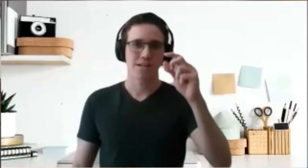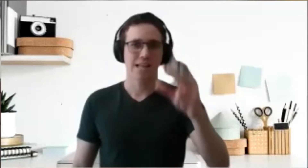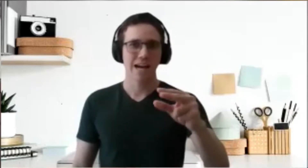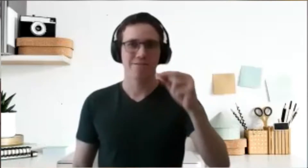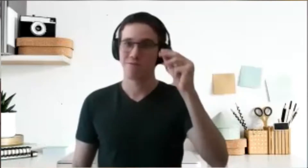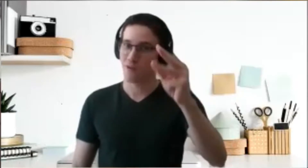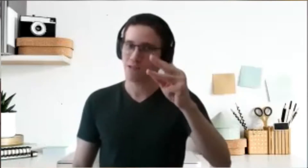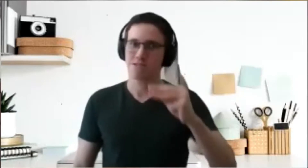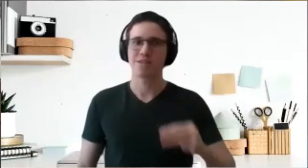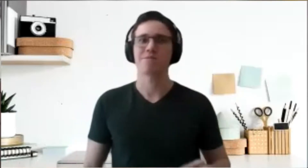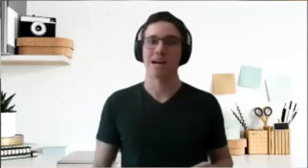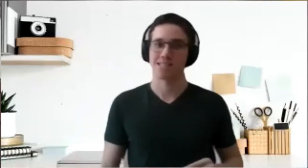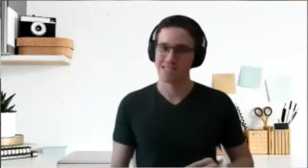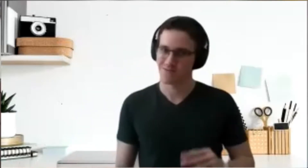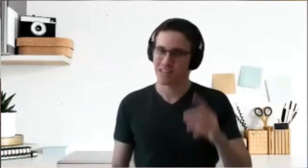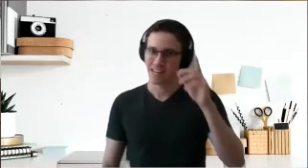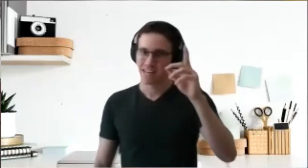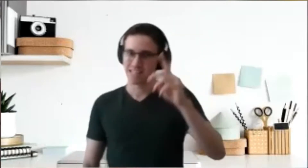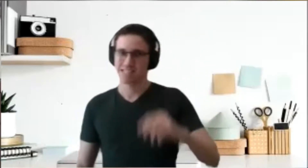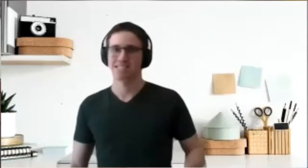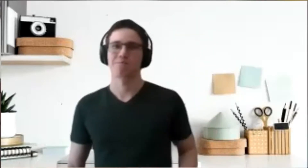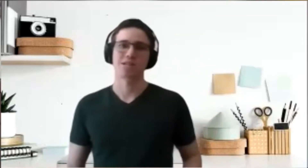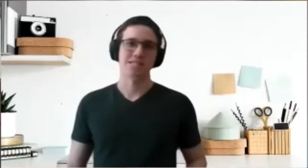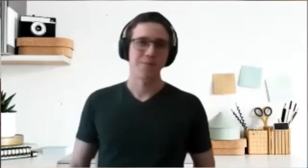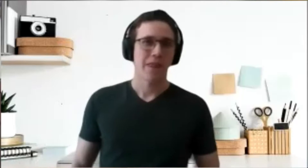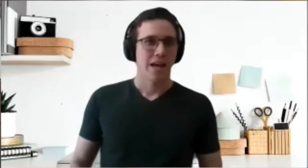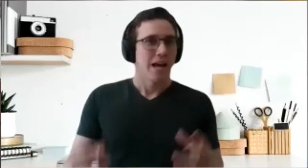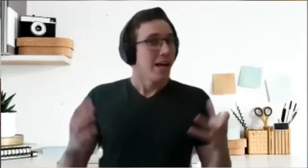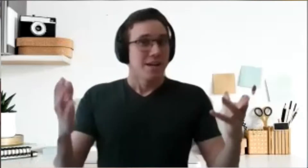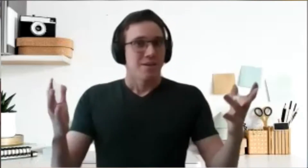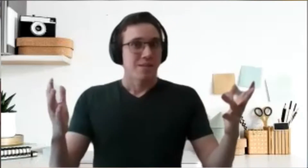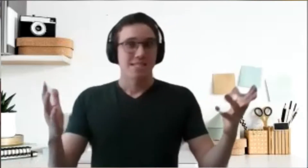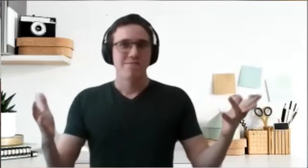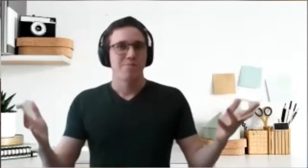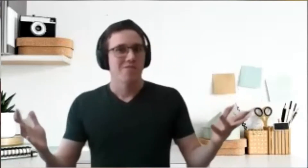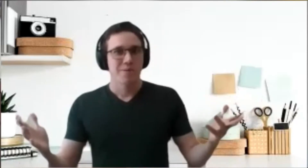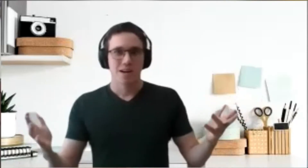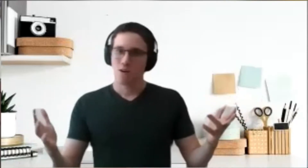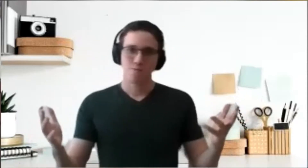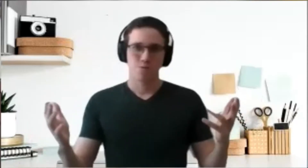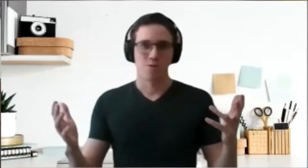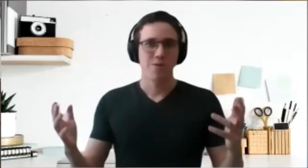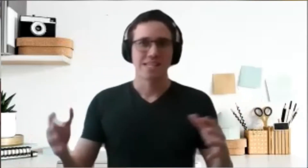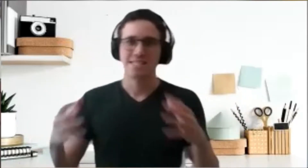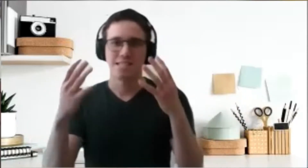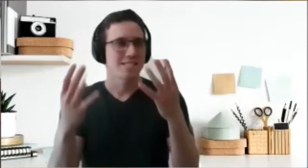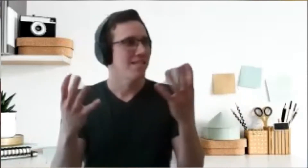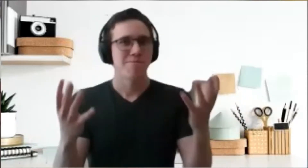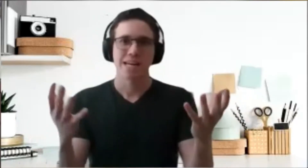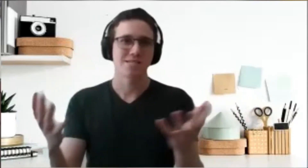-life volunteering balance. This is important because the VP of PR role is such an amazing